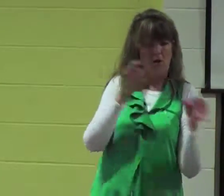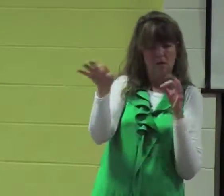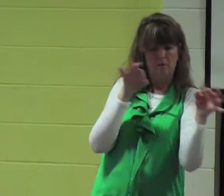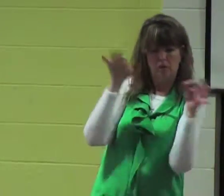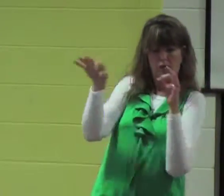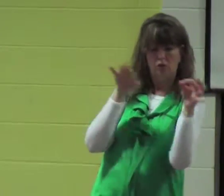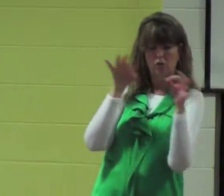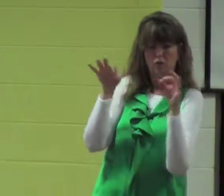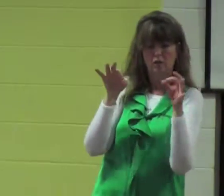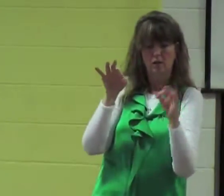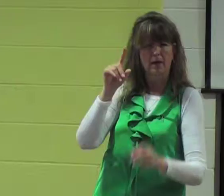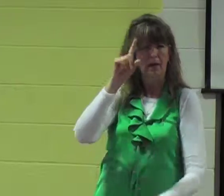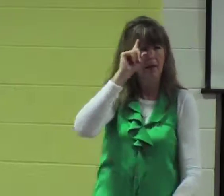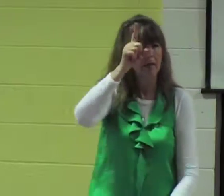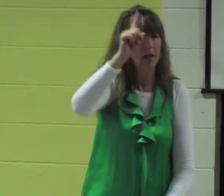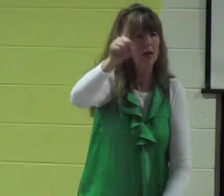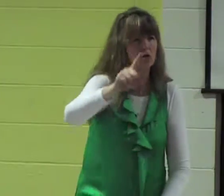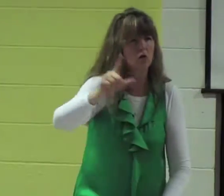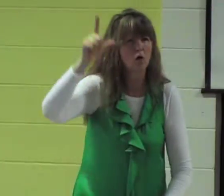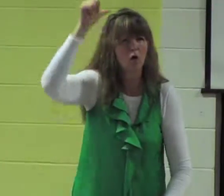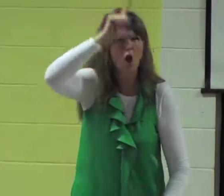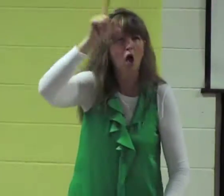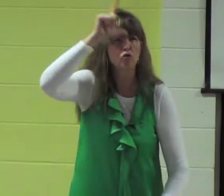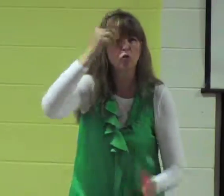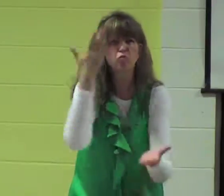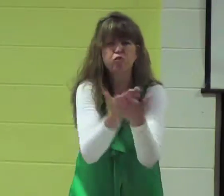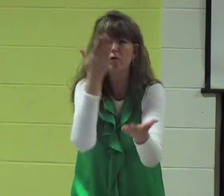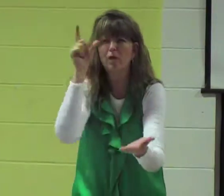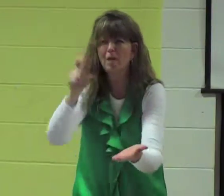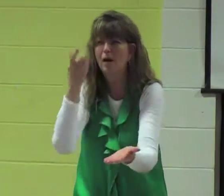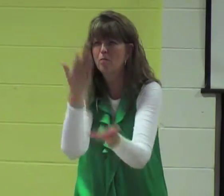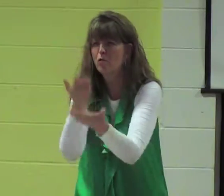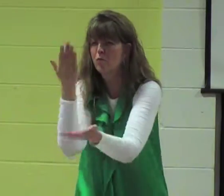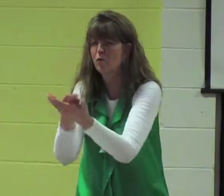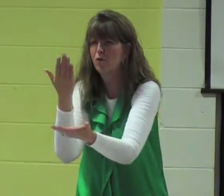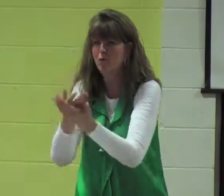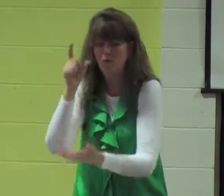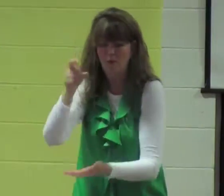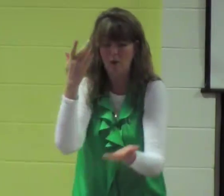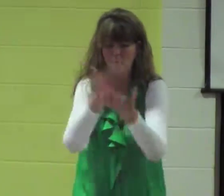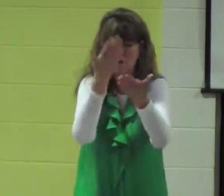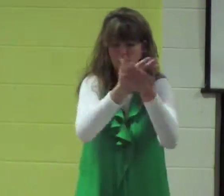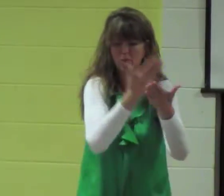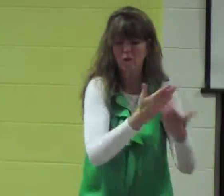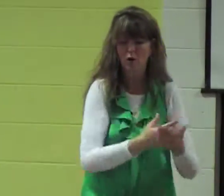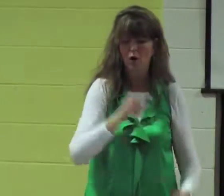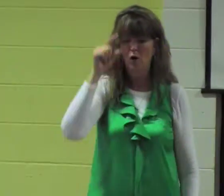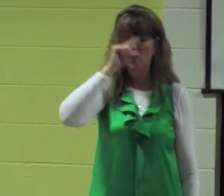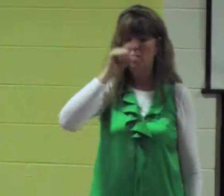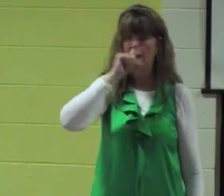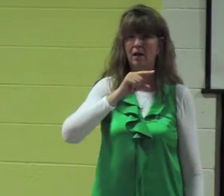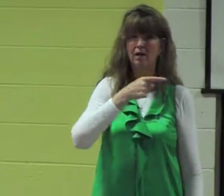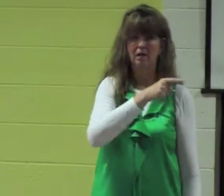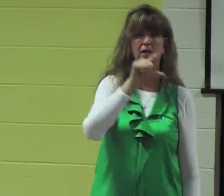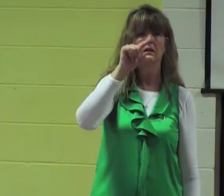Greeks on the other hand pursued rationalistic exclamations, intellectual and logical groups.